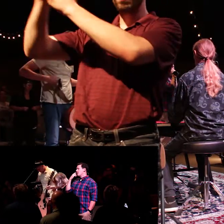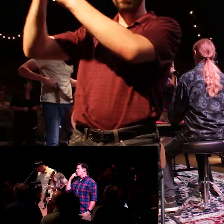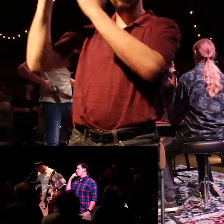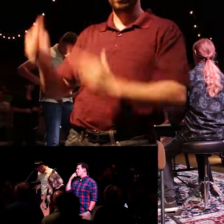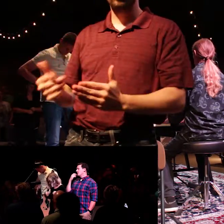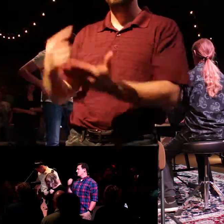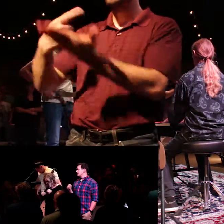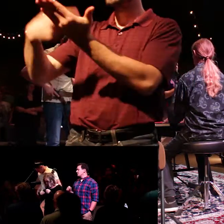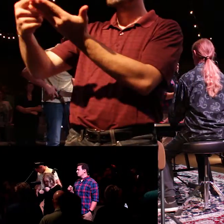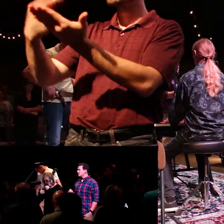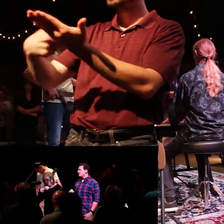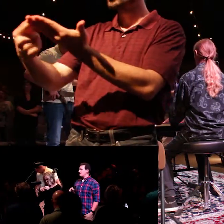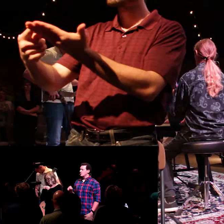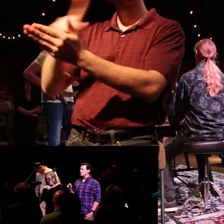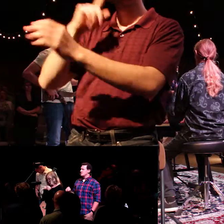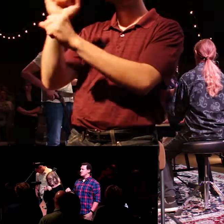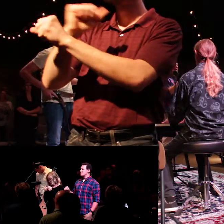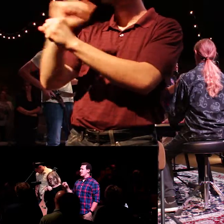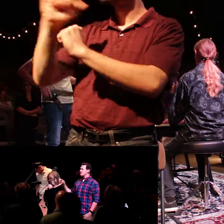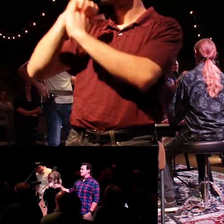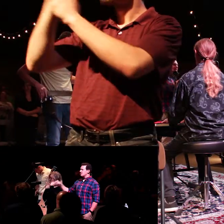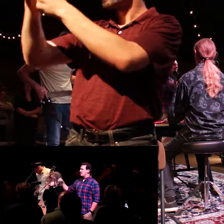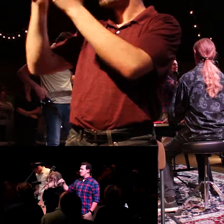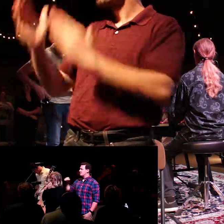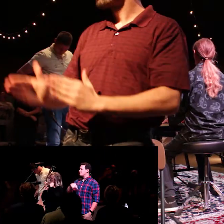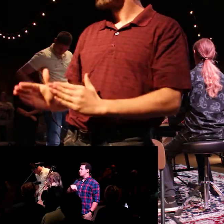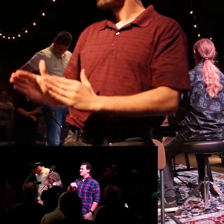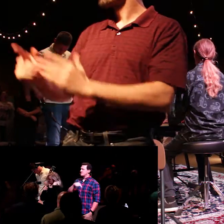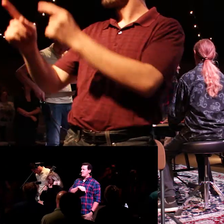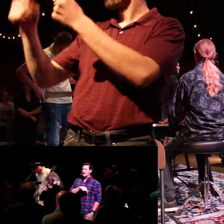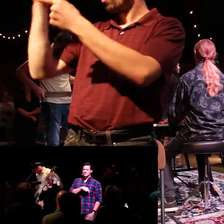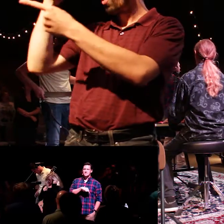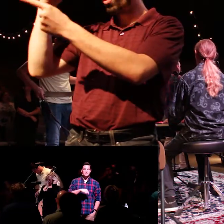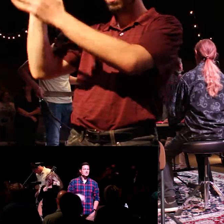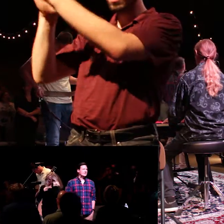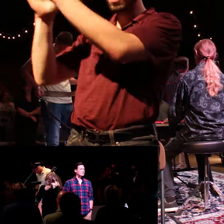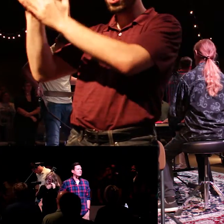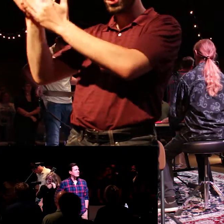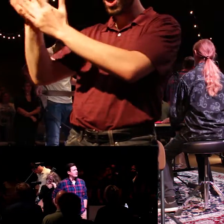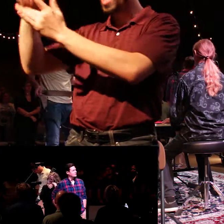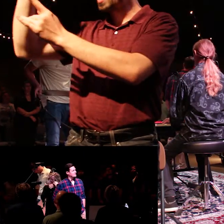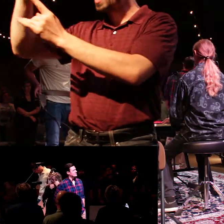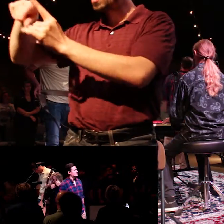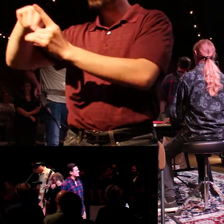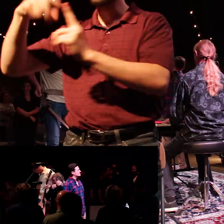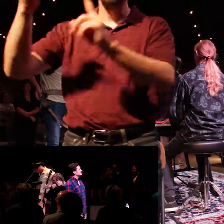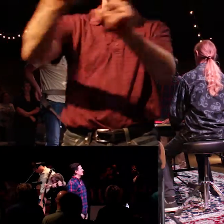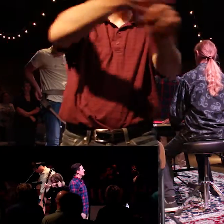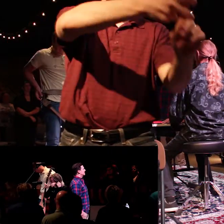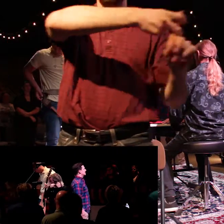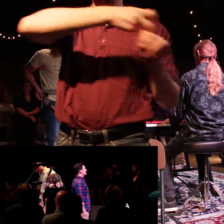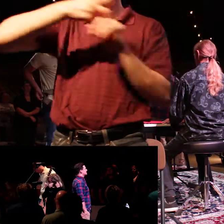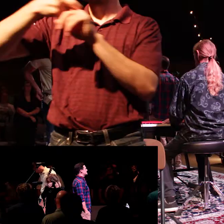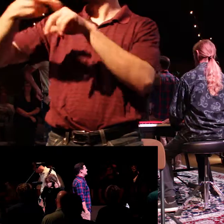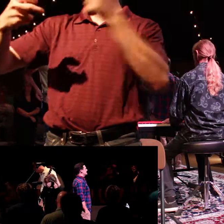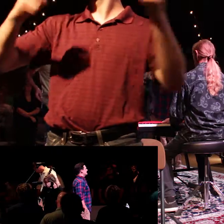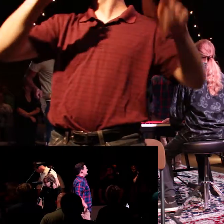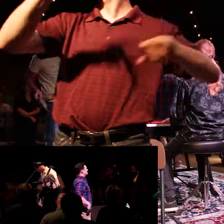One of the things a real follower of Jesus does, real followers of Jesus invite other people to be real followers of Jesus. And so